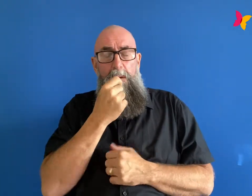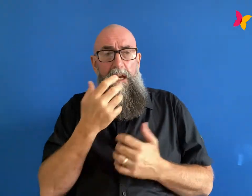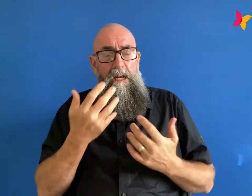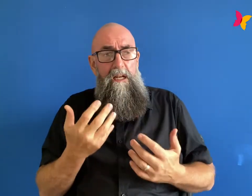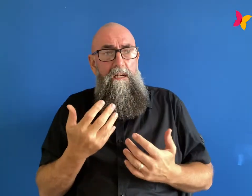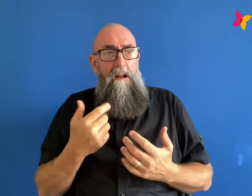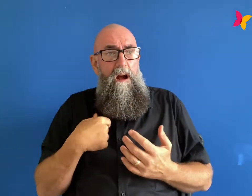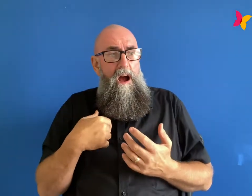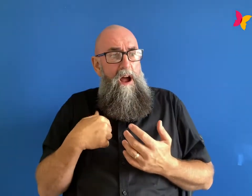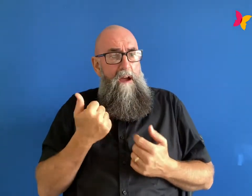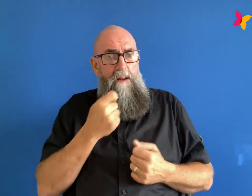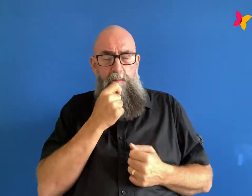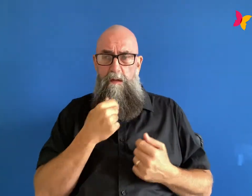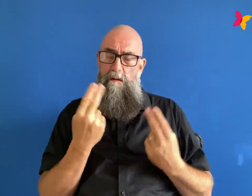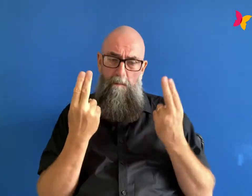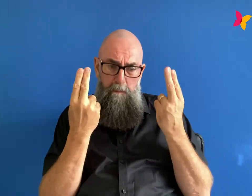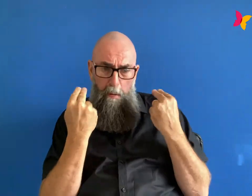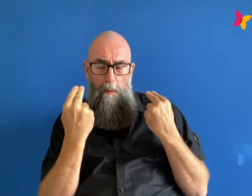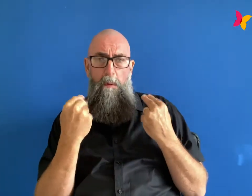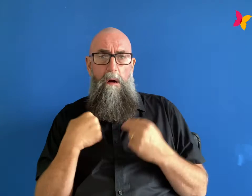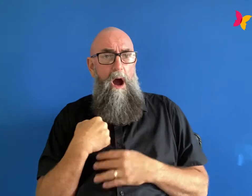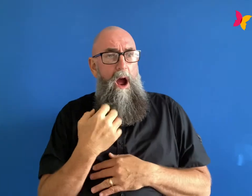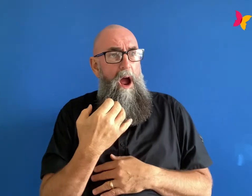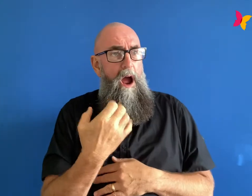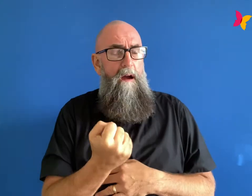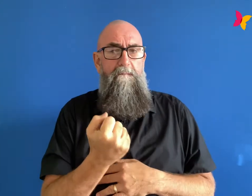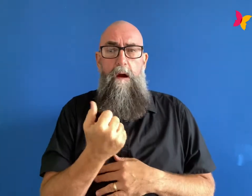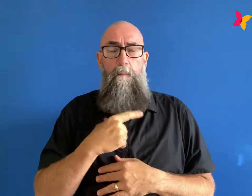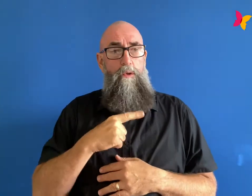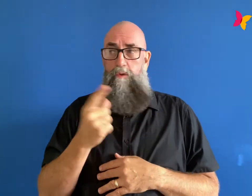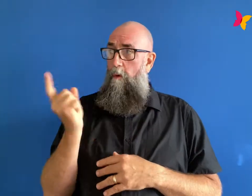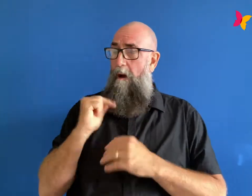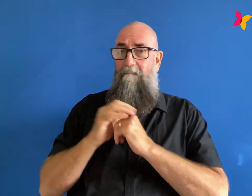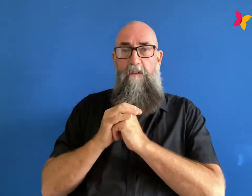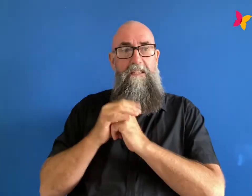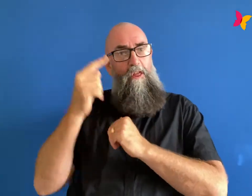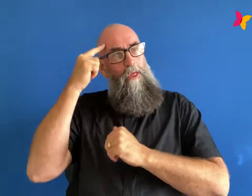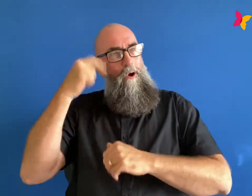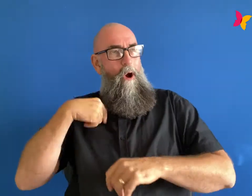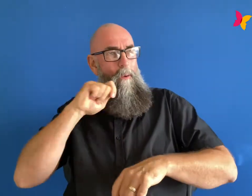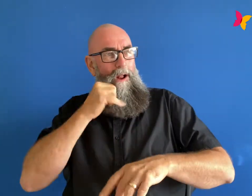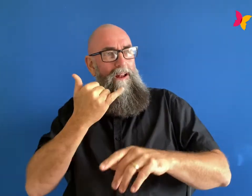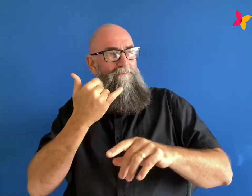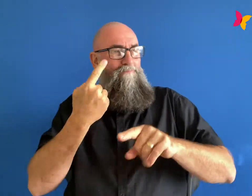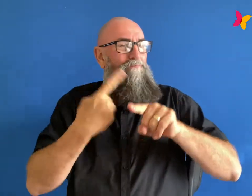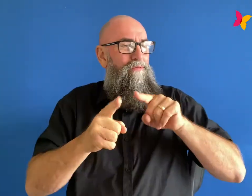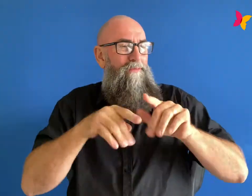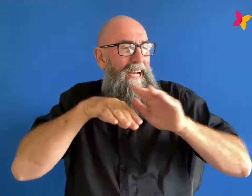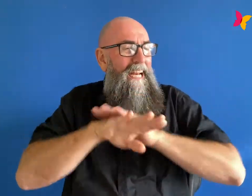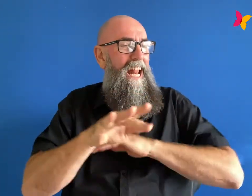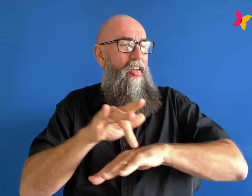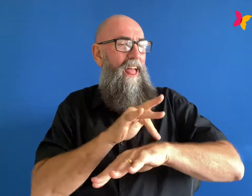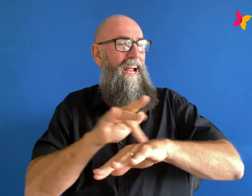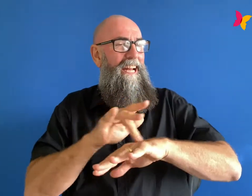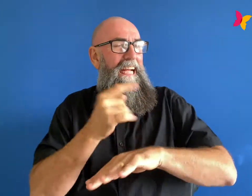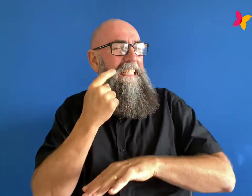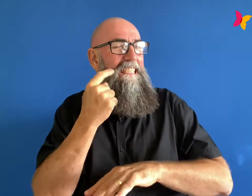other people's expectations of you getting in as well and then the disappointment and awkwardness felt when it doesn't happen